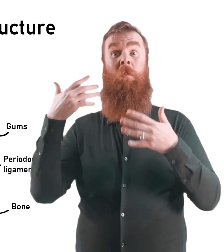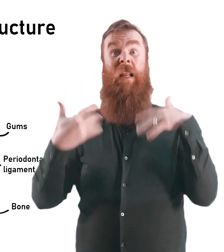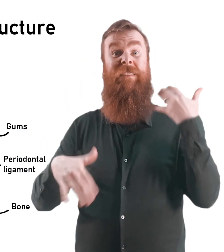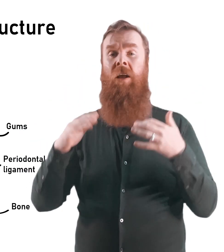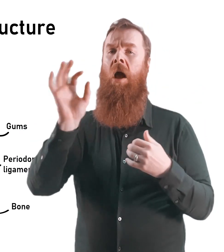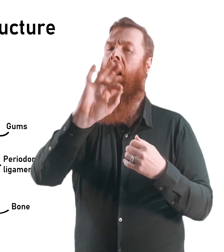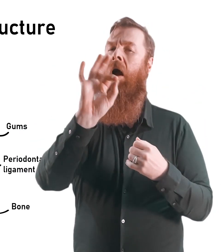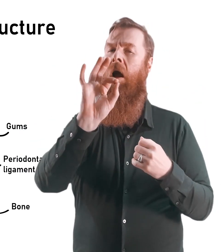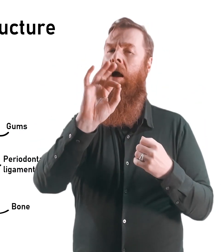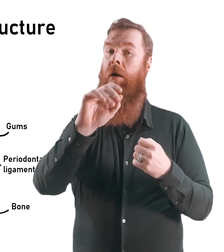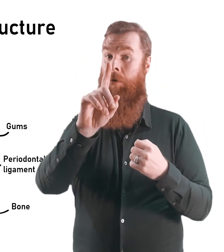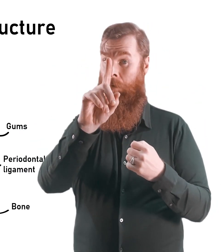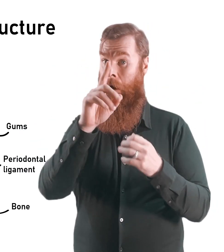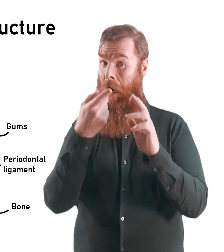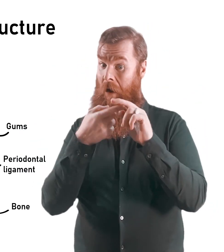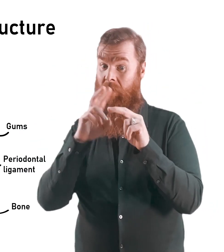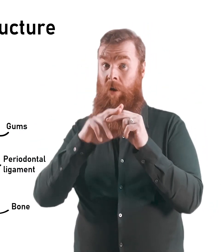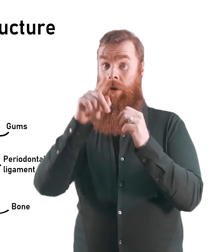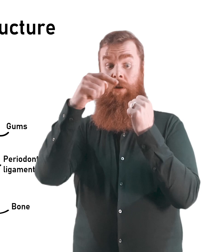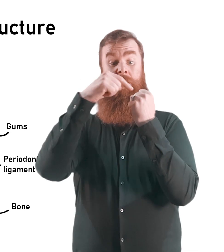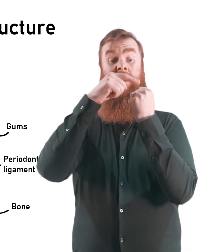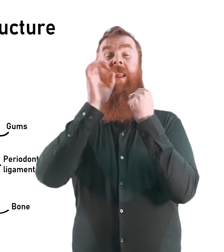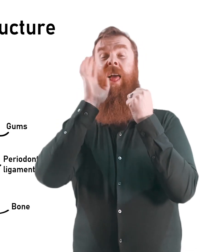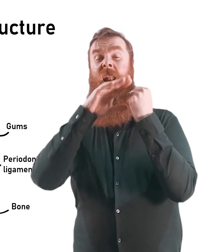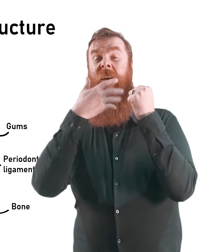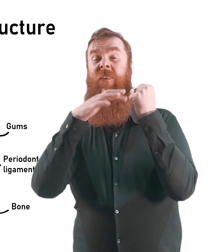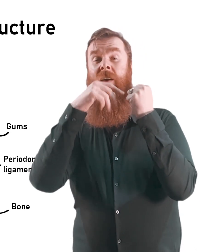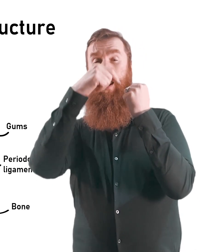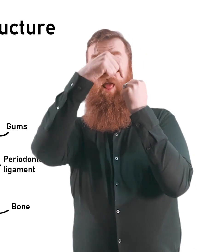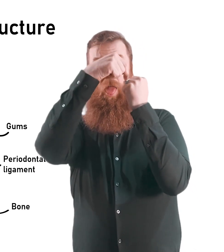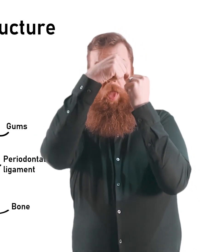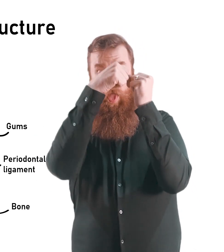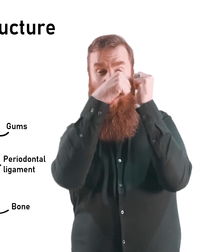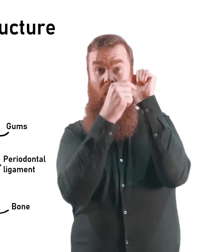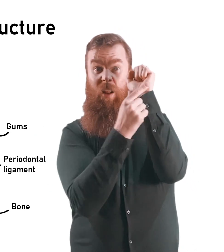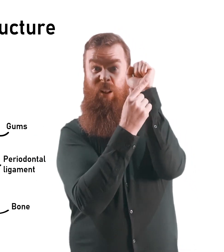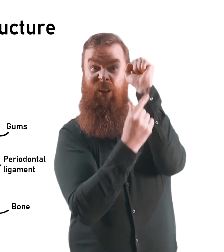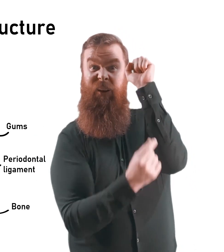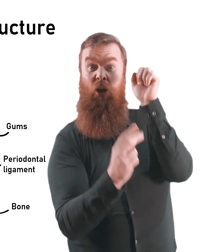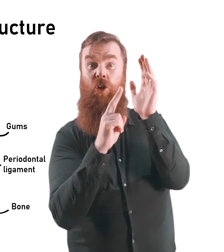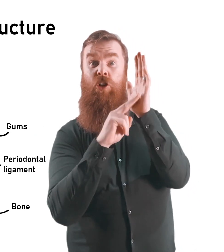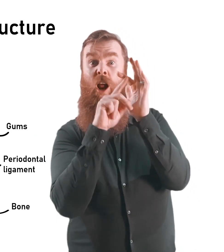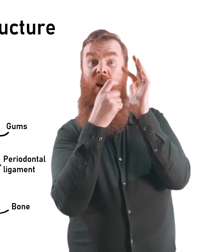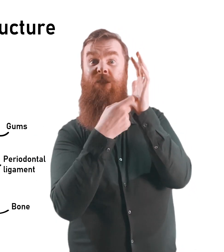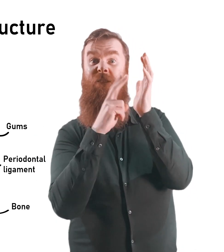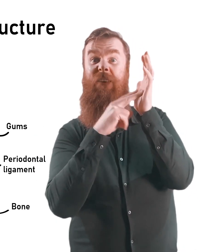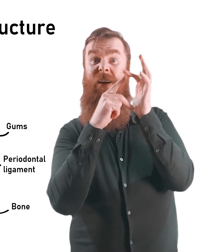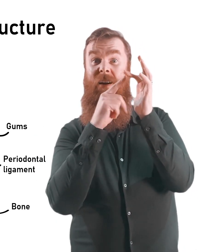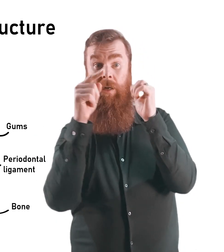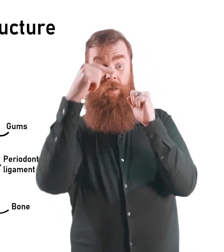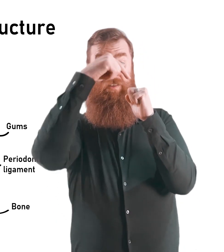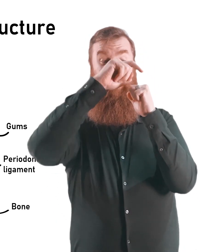inside the enamel and is more yellow in colour. Damage to dentine can cause pain or sensitivity.